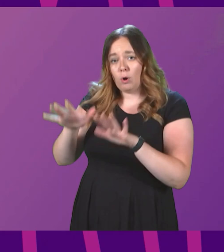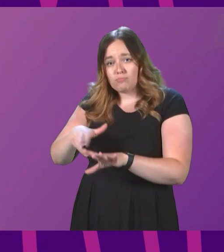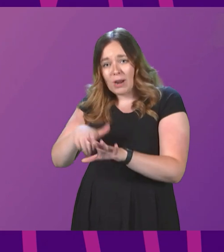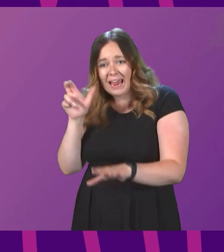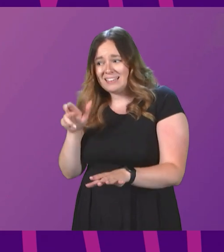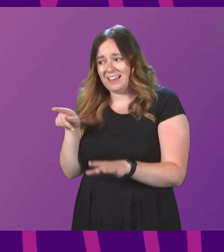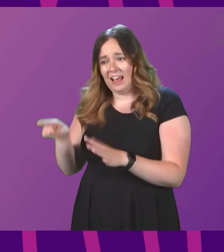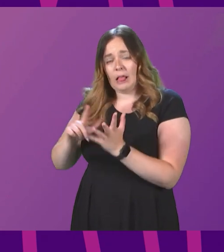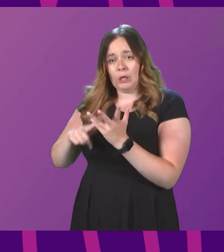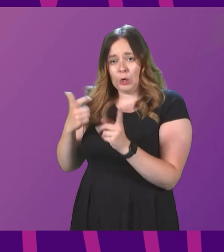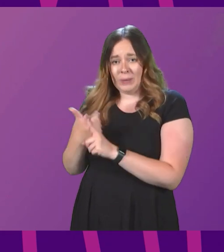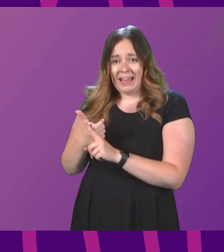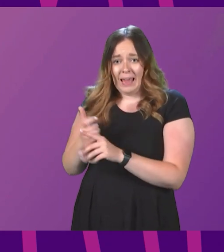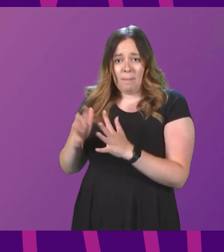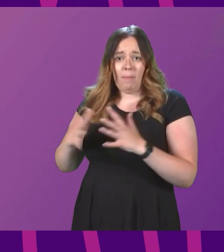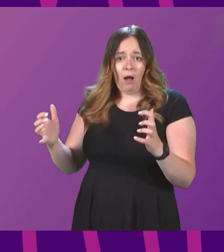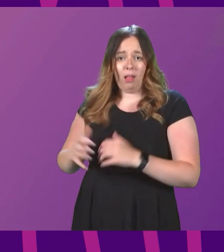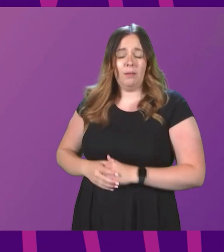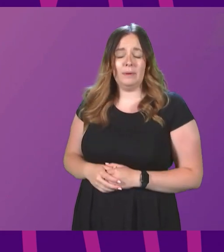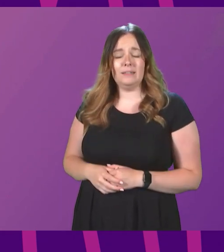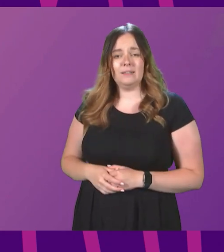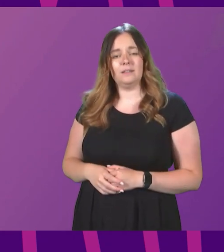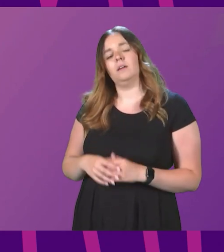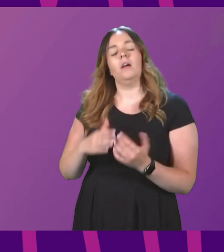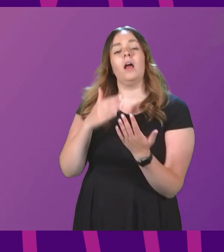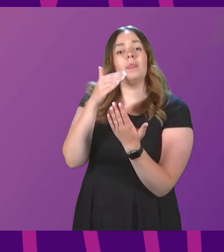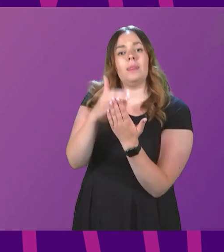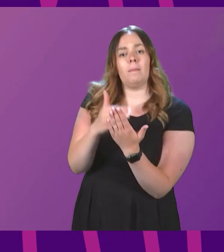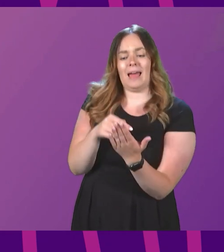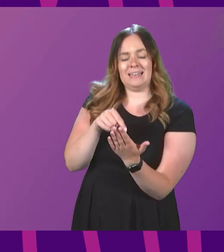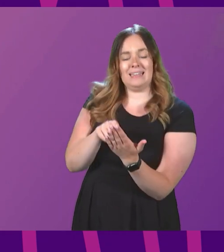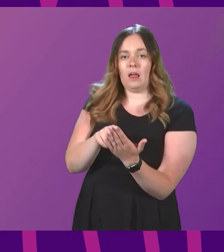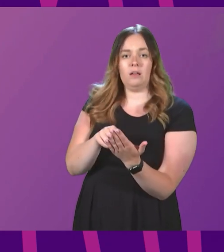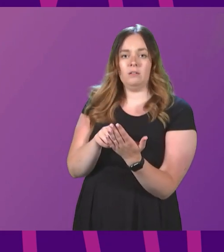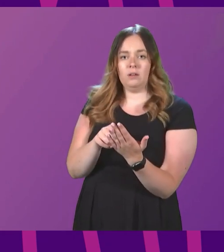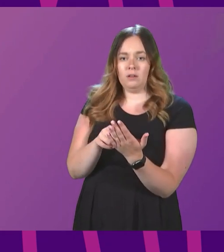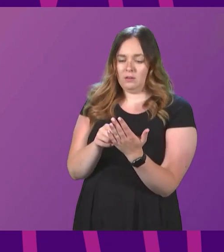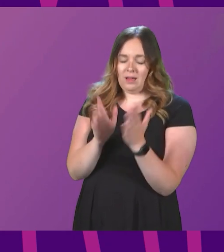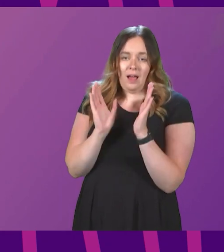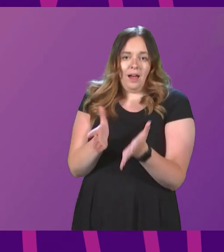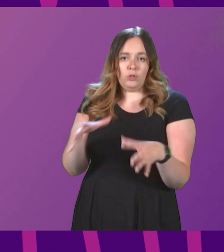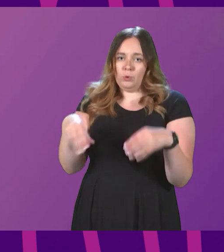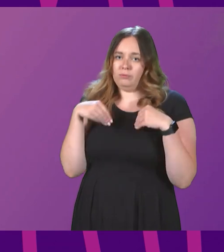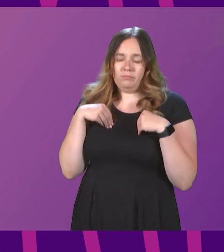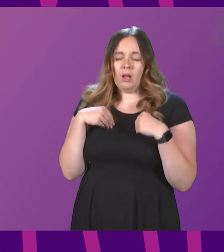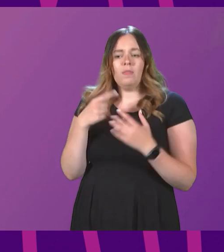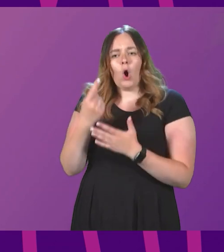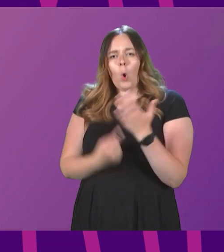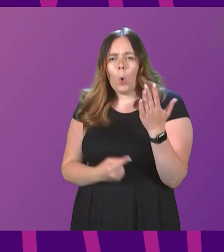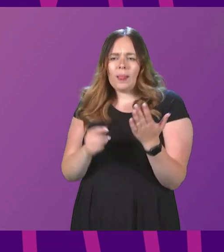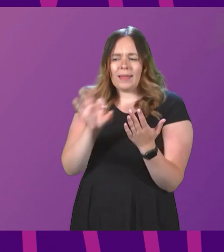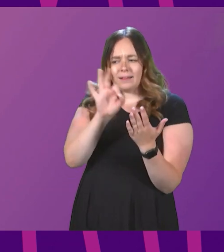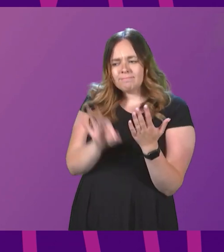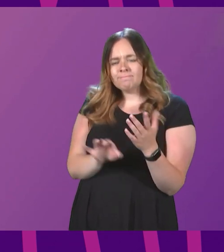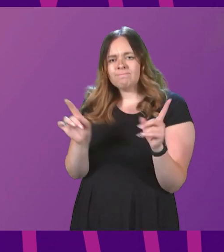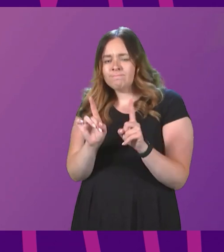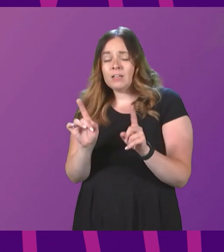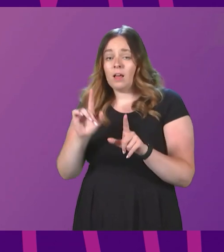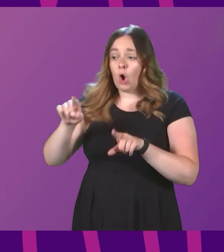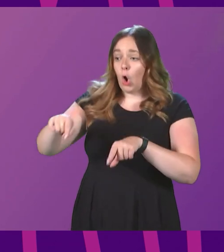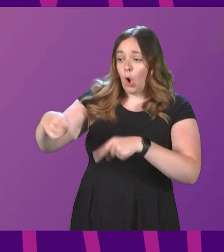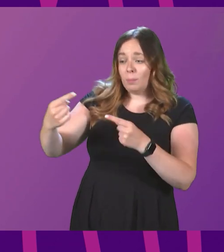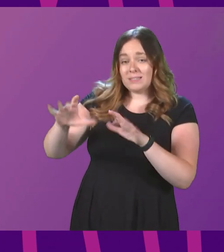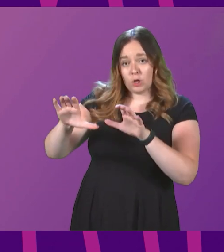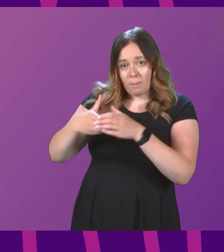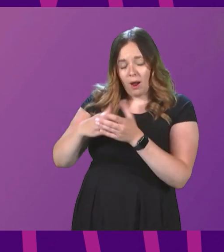in the UK parliament. The mandate is undeniable. The only question is whether opposition parties